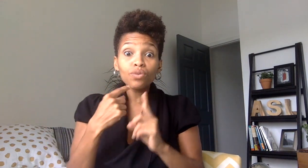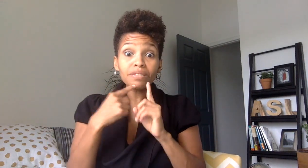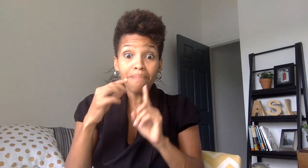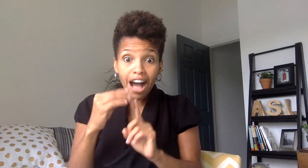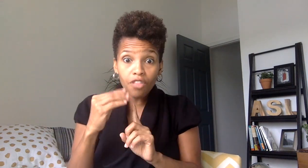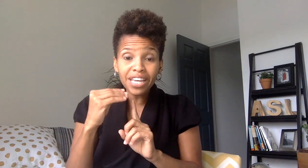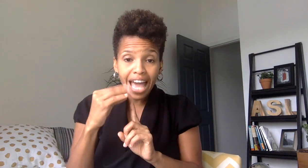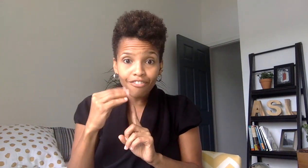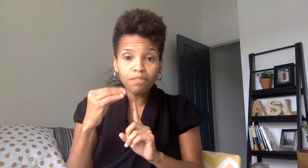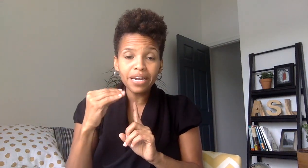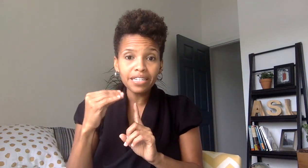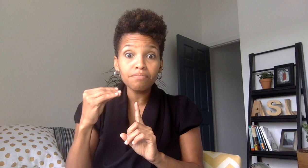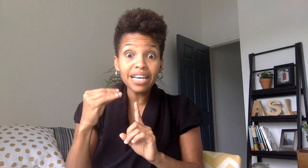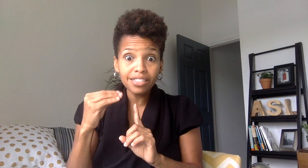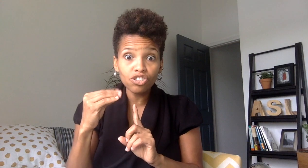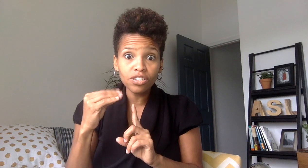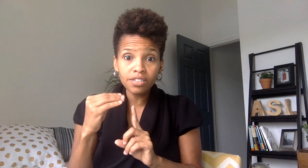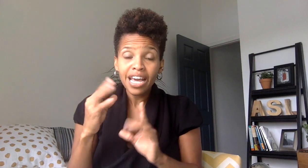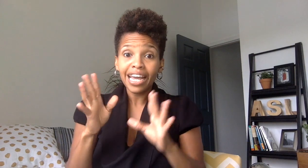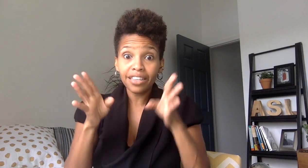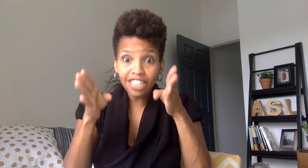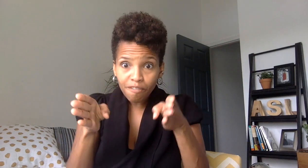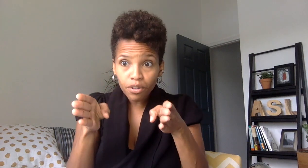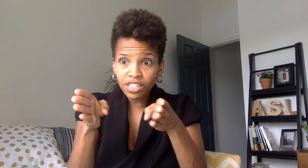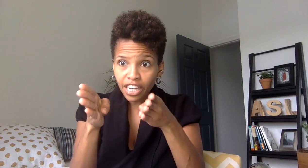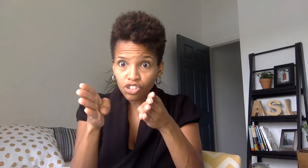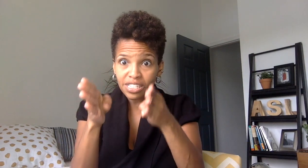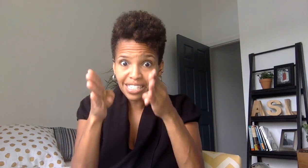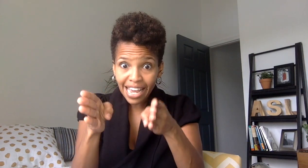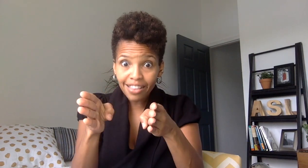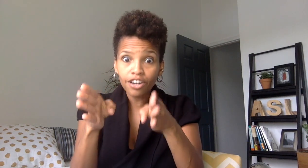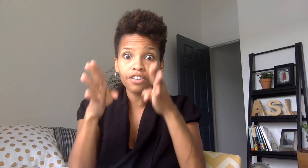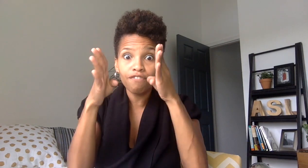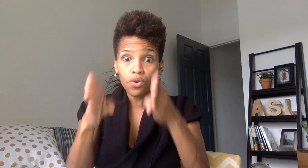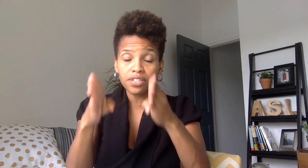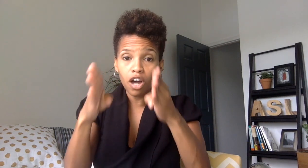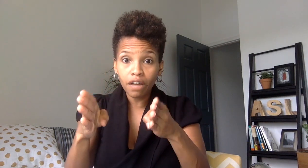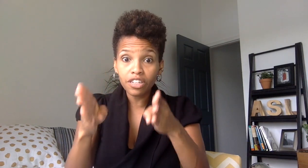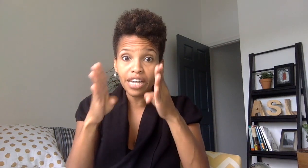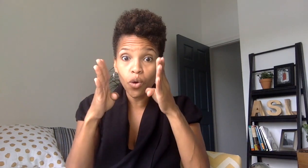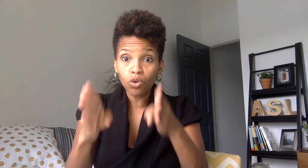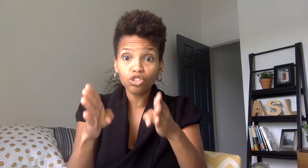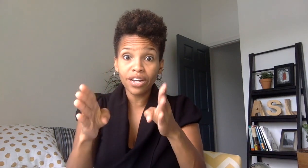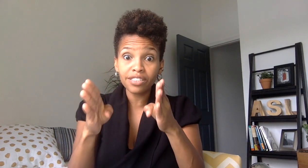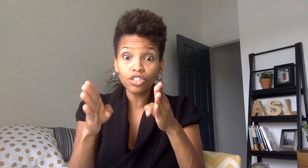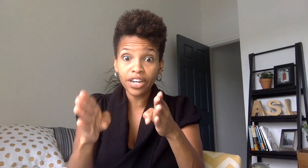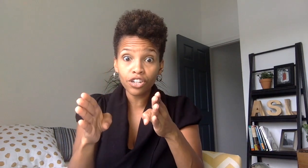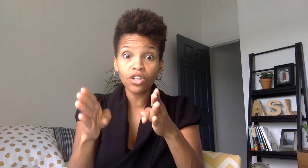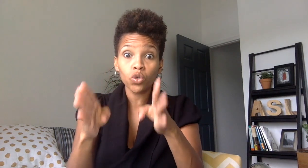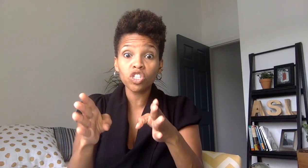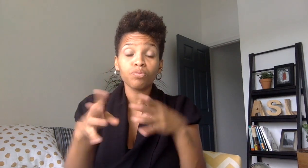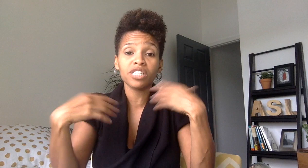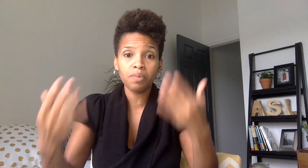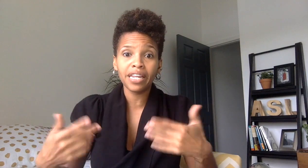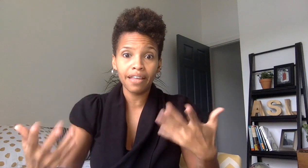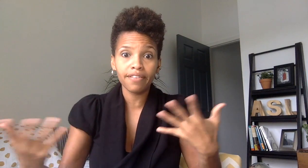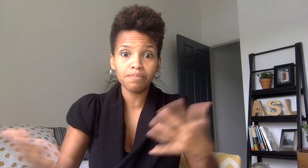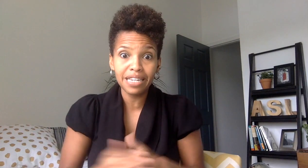is mouthing everybody's messages and the deaf person can just stay there and focus on this oral transliterator in order to participate in this meeting